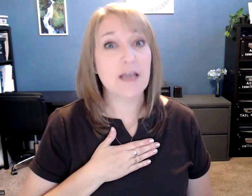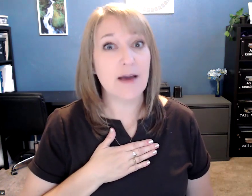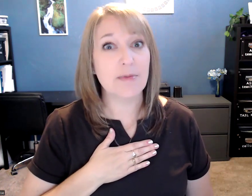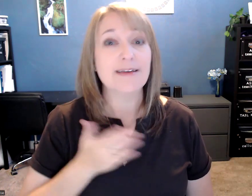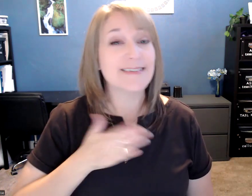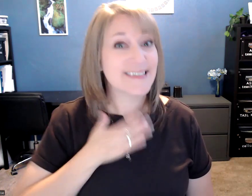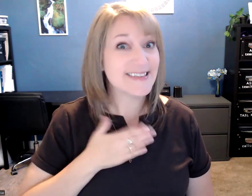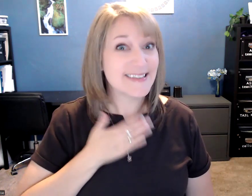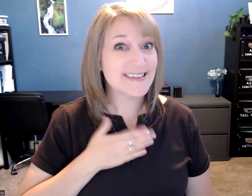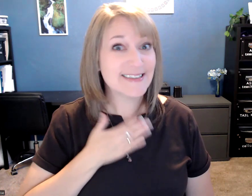look happy.